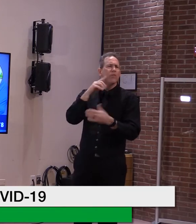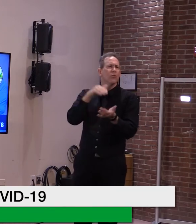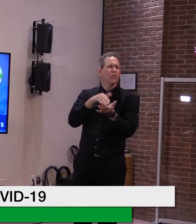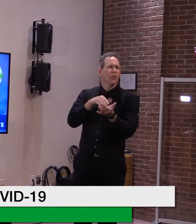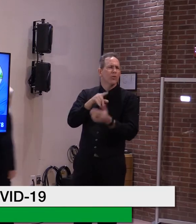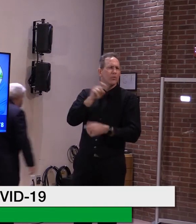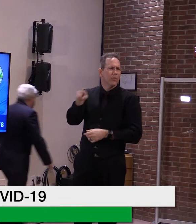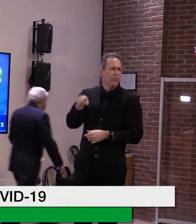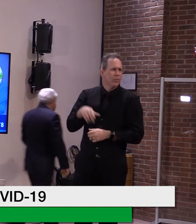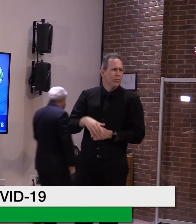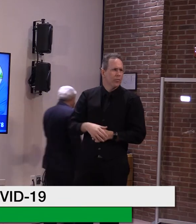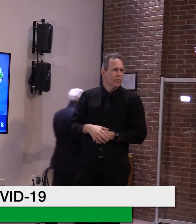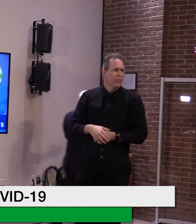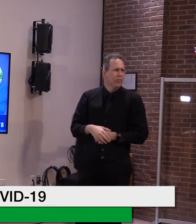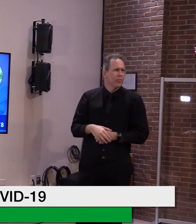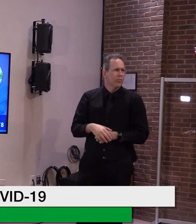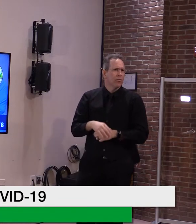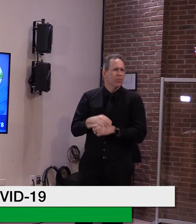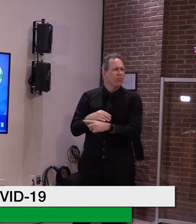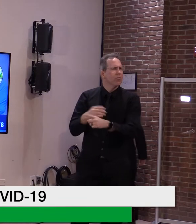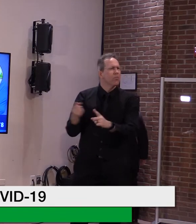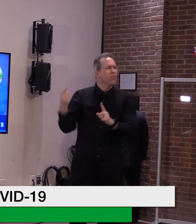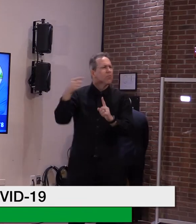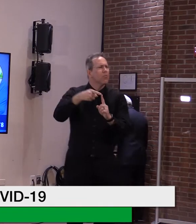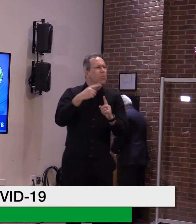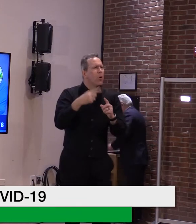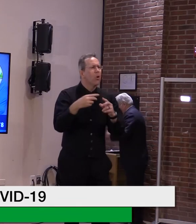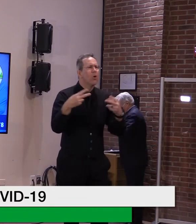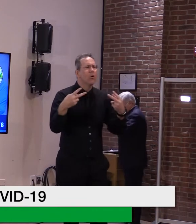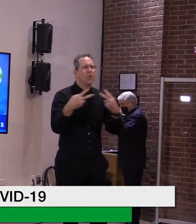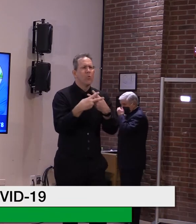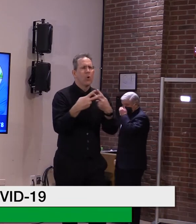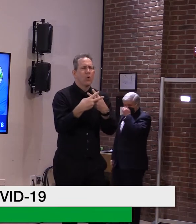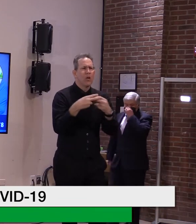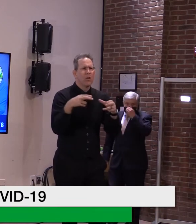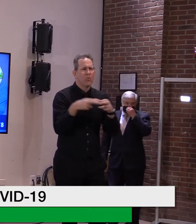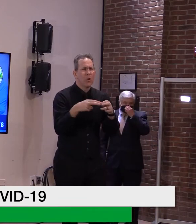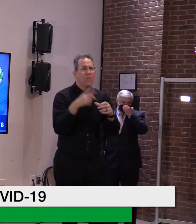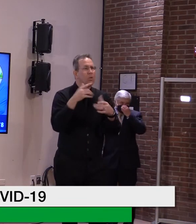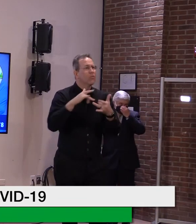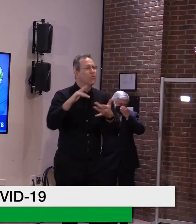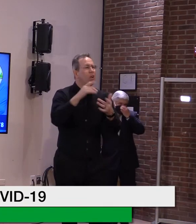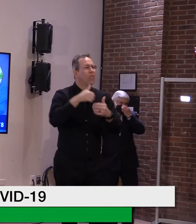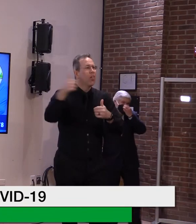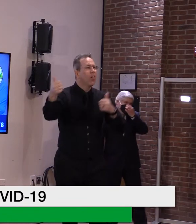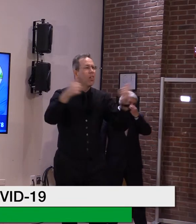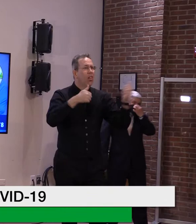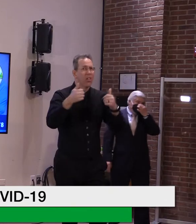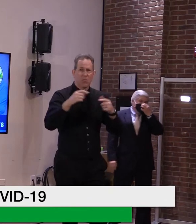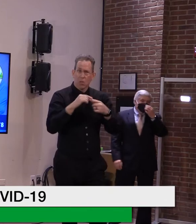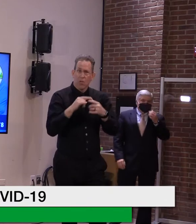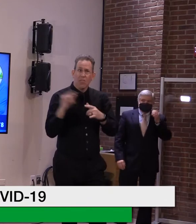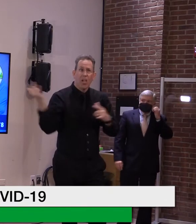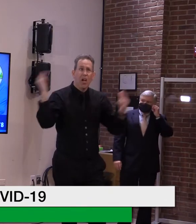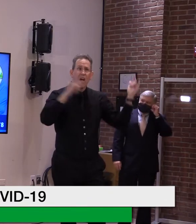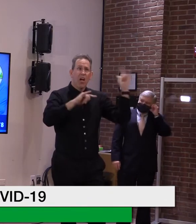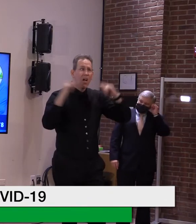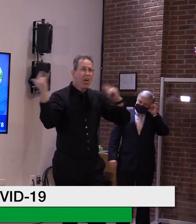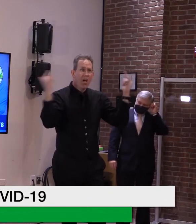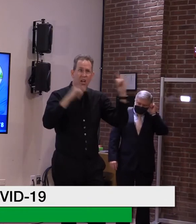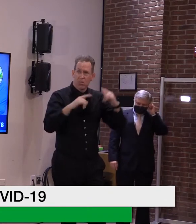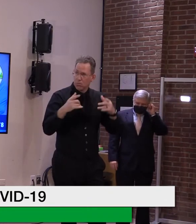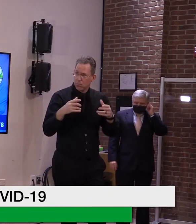Your thoughts on possibly air travel and relaxing, you know, our, every state is doing something different here as far as travel.